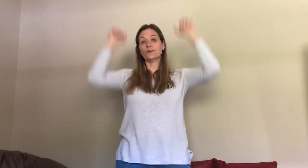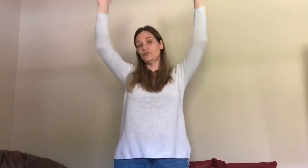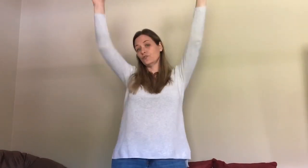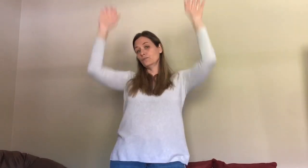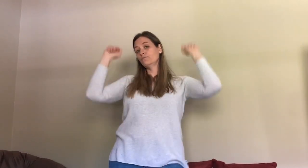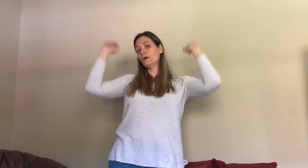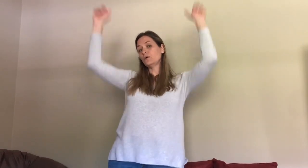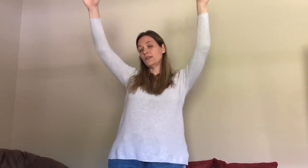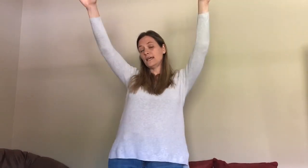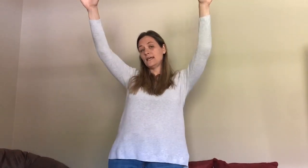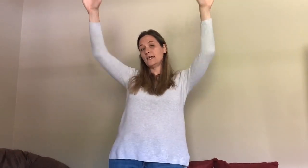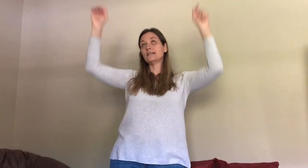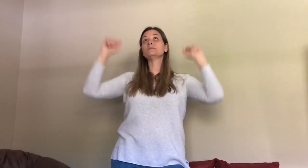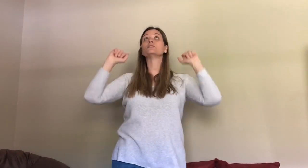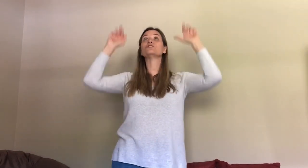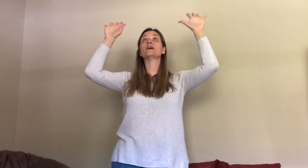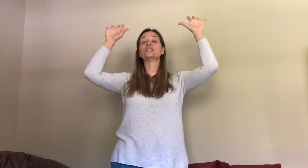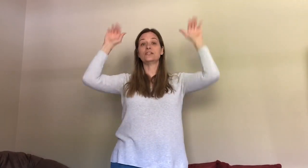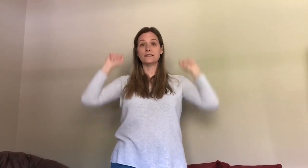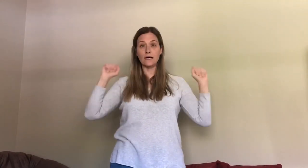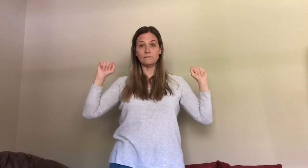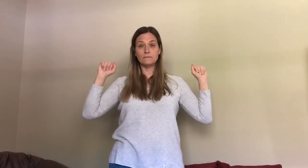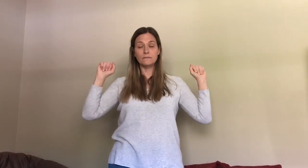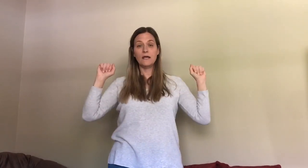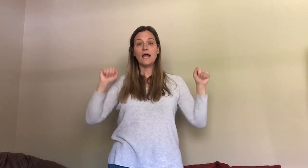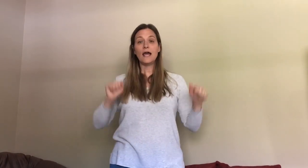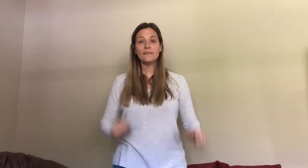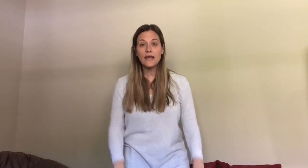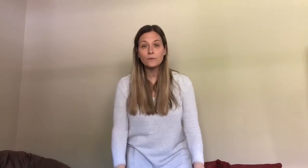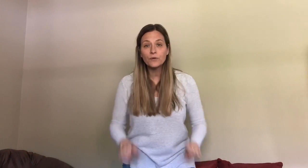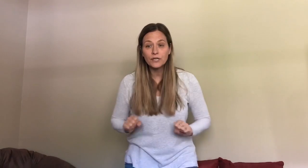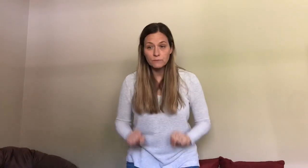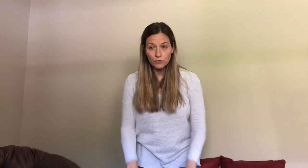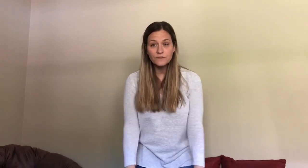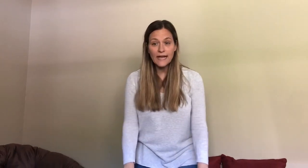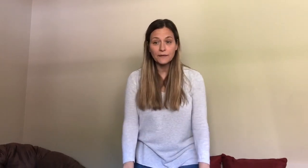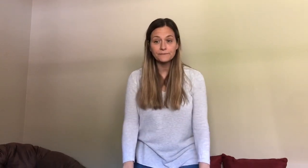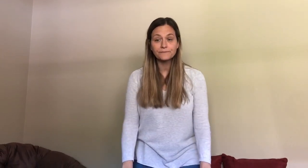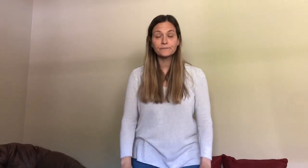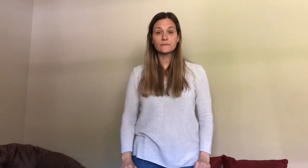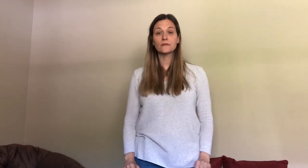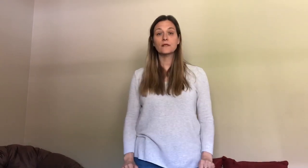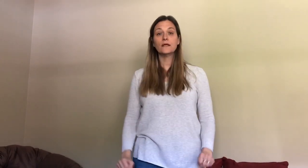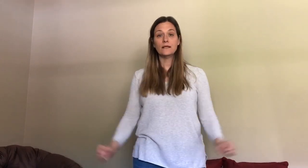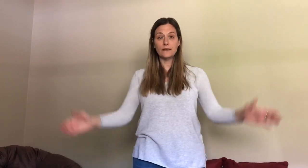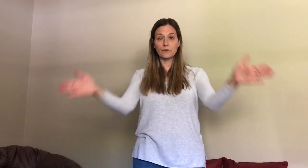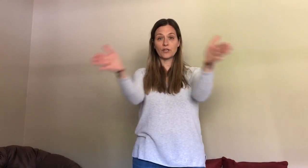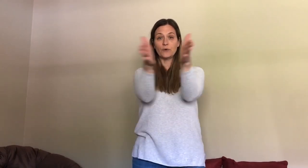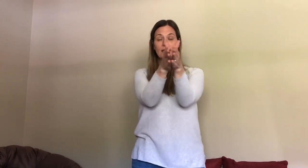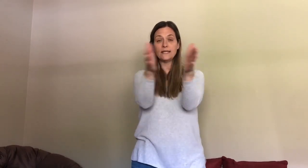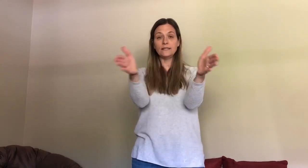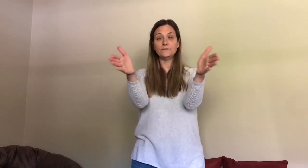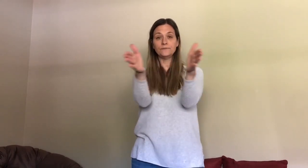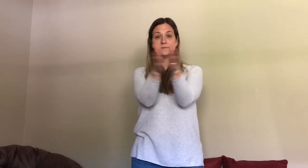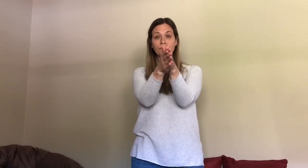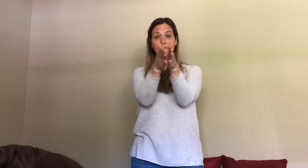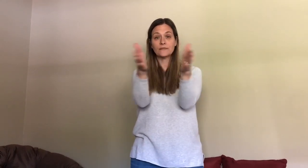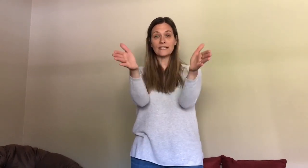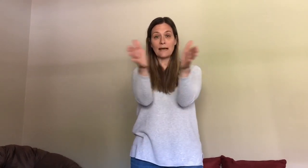you can move both hands but the direction is up and then we're gonna move down then we're gonna go in clap